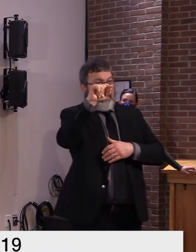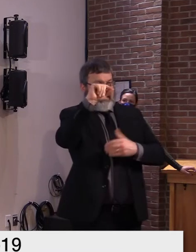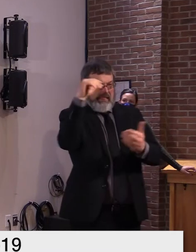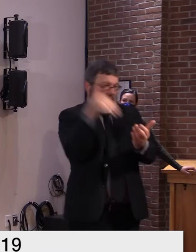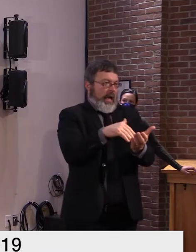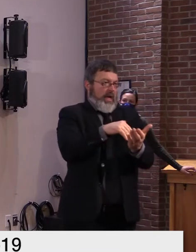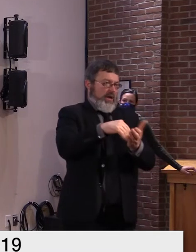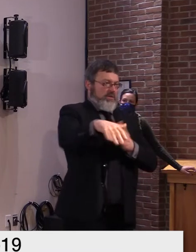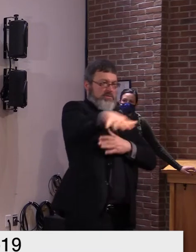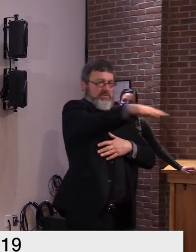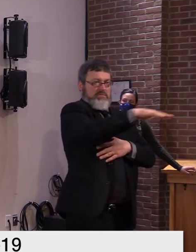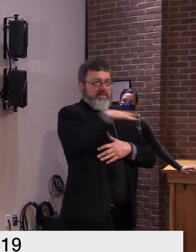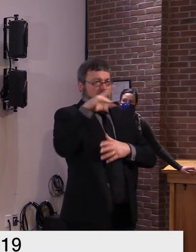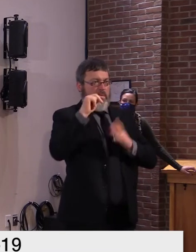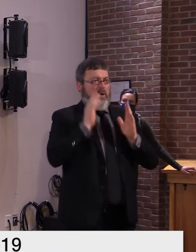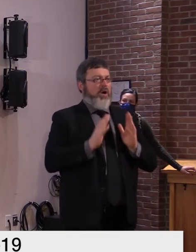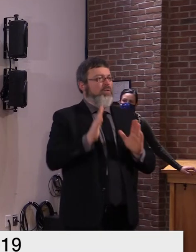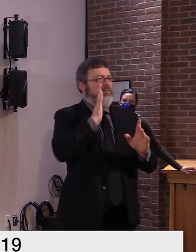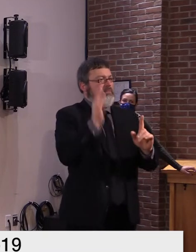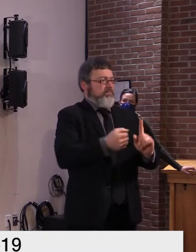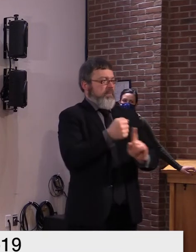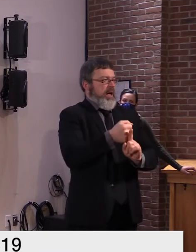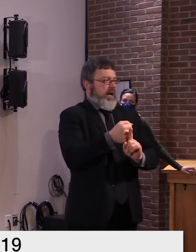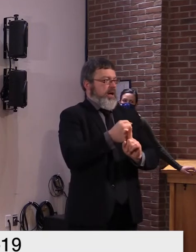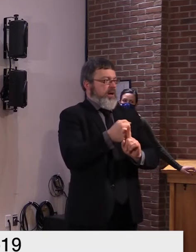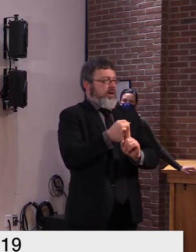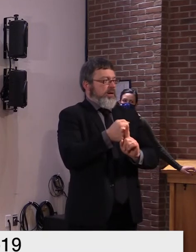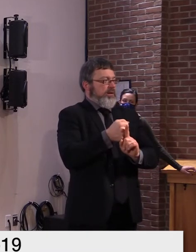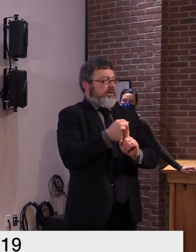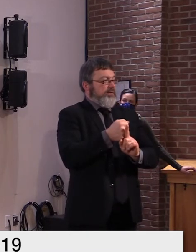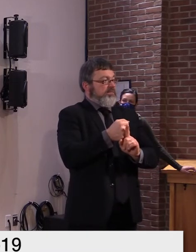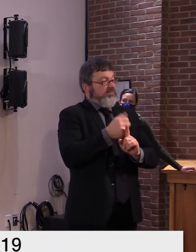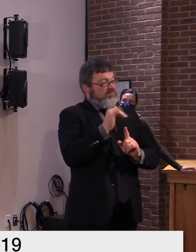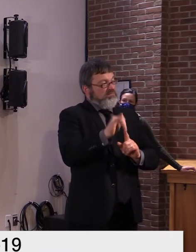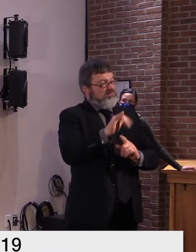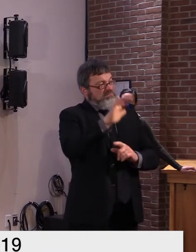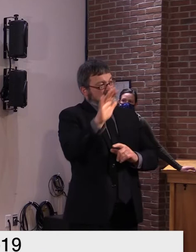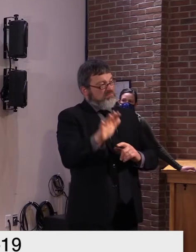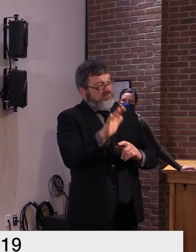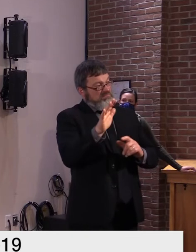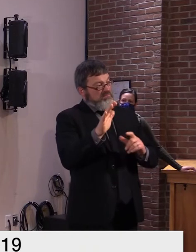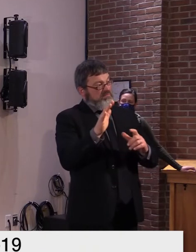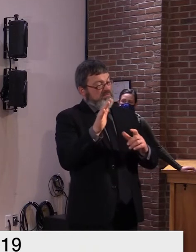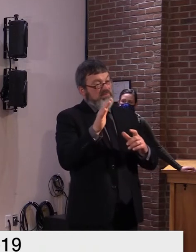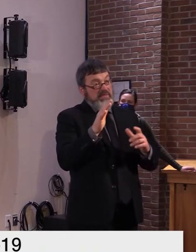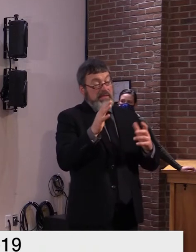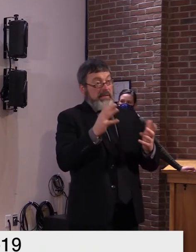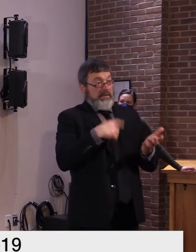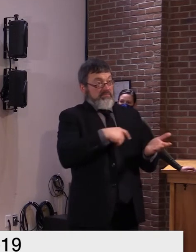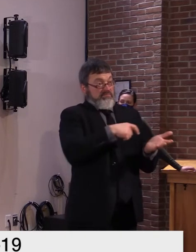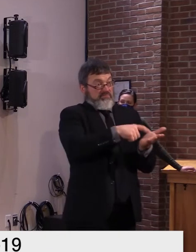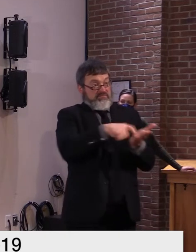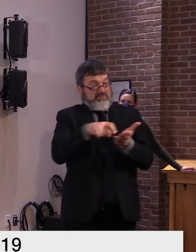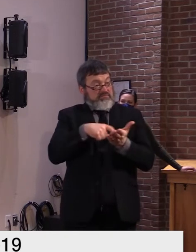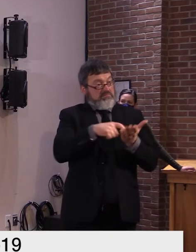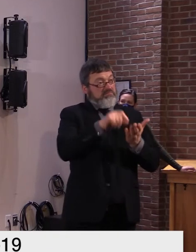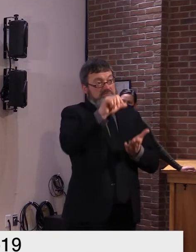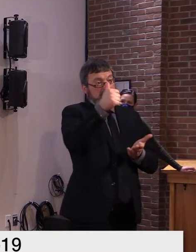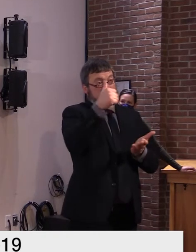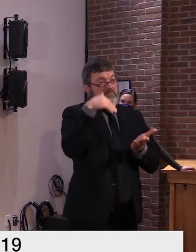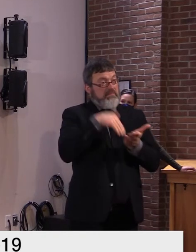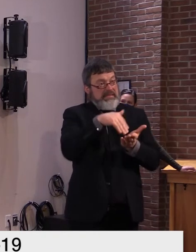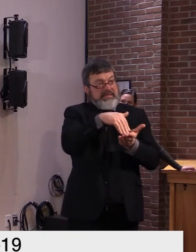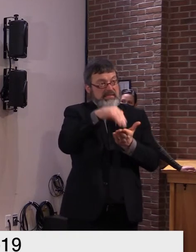10 million dollars every single week uh and we can't use the uh we can't